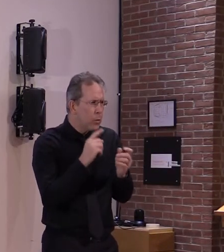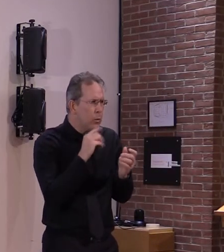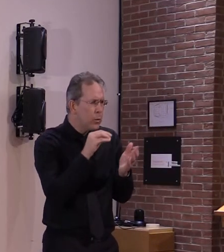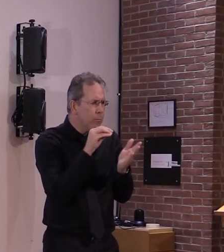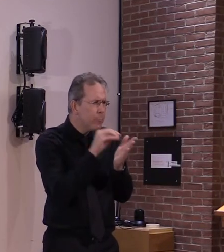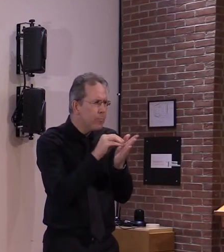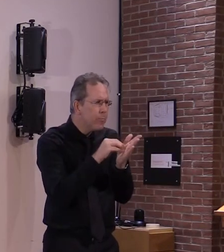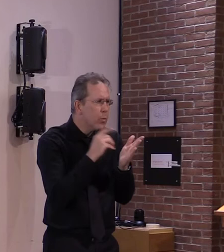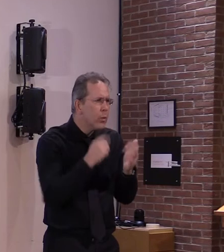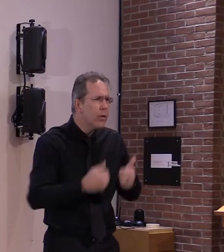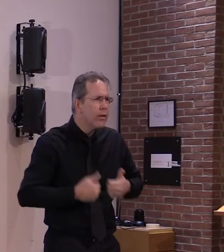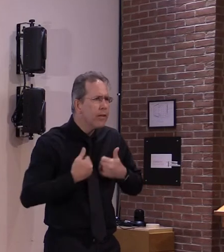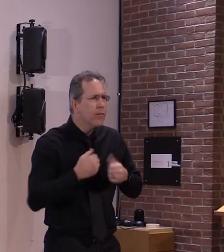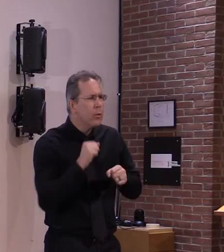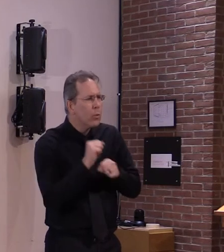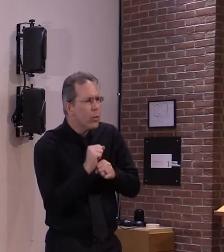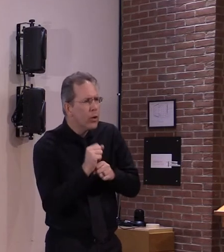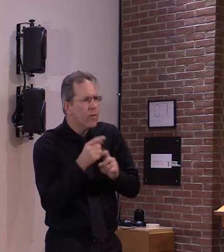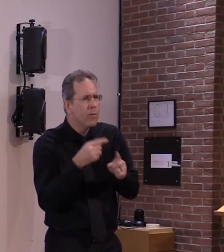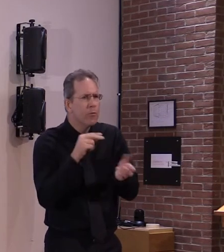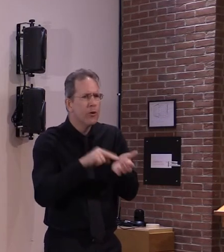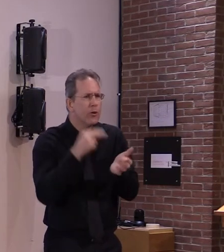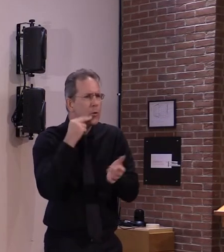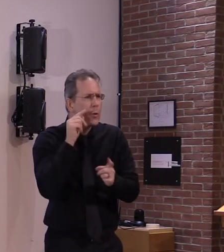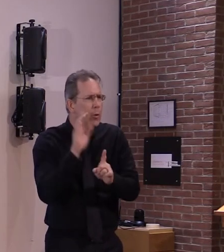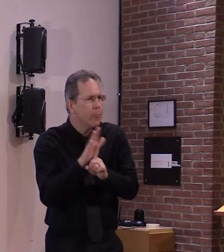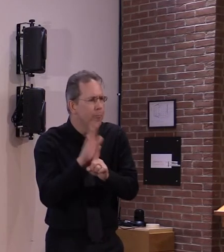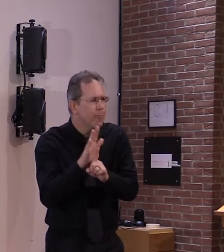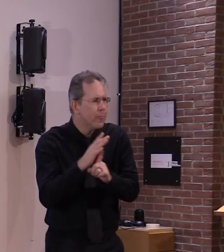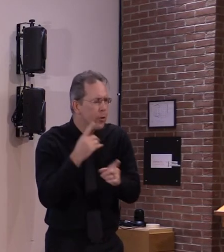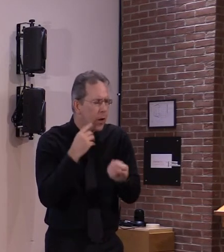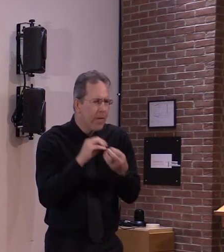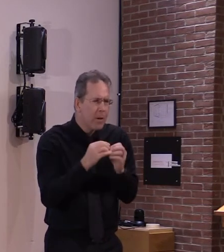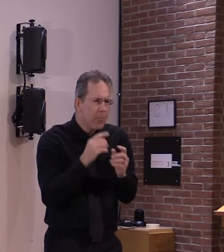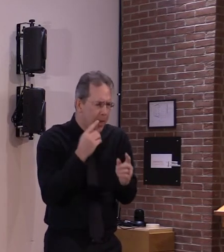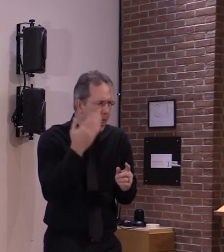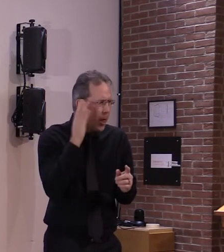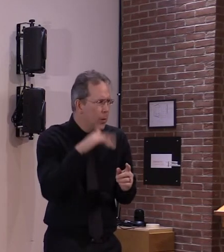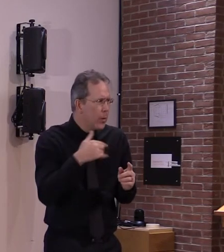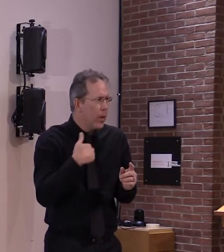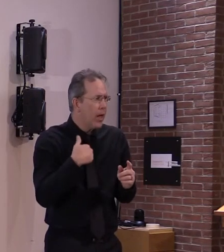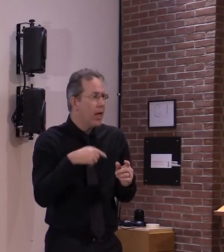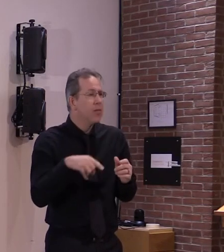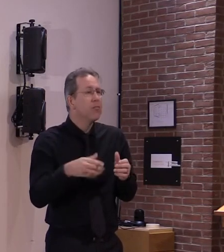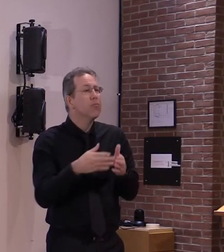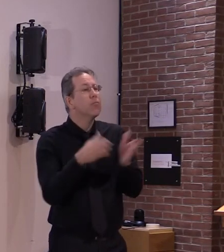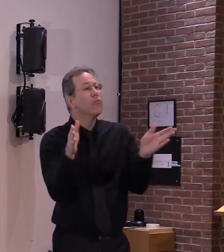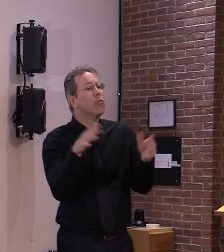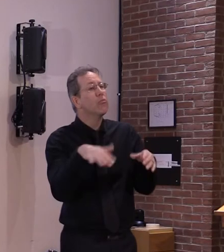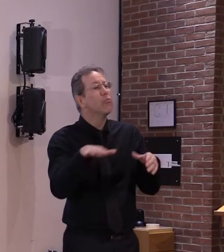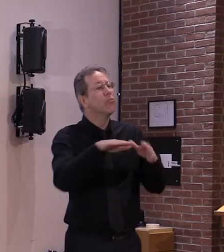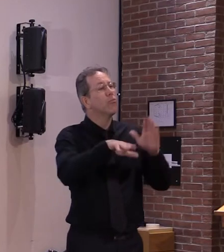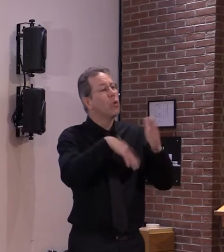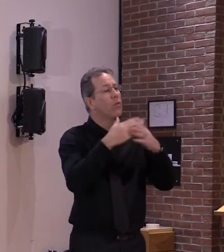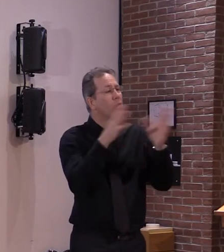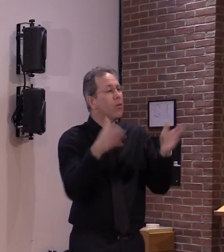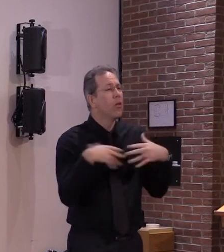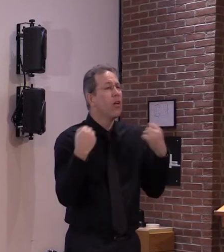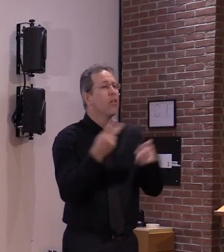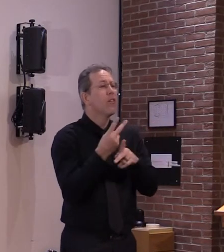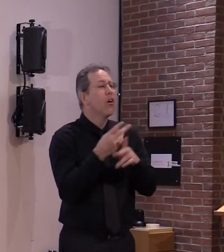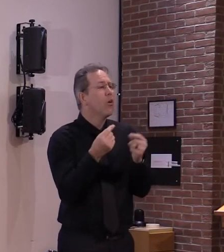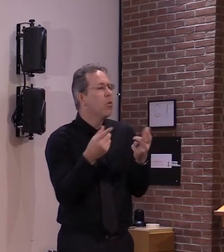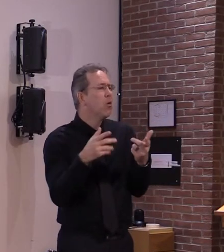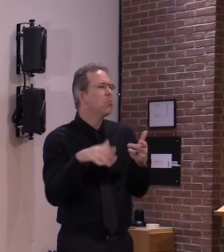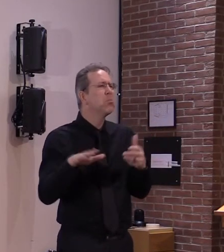i the only numbers i have are in healthcare workers in general uh who work in our hospitals across the state